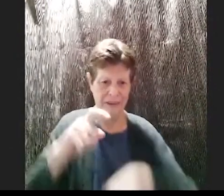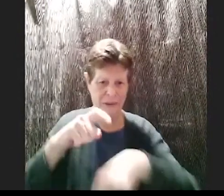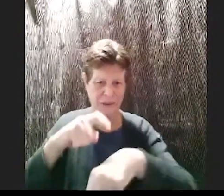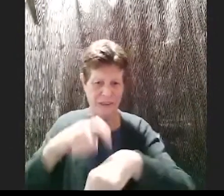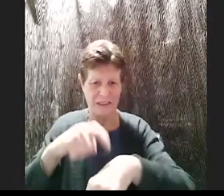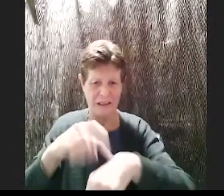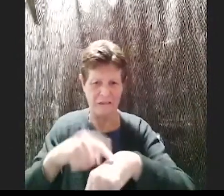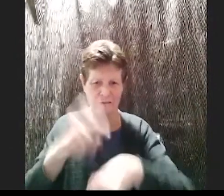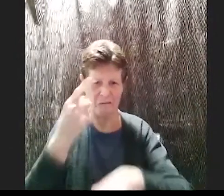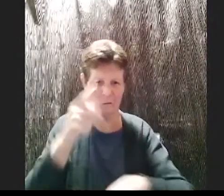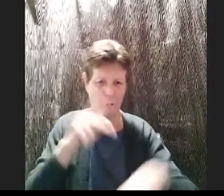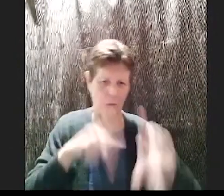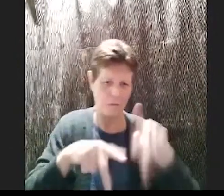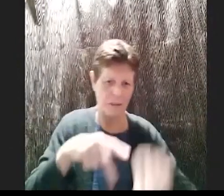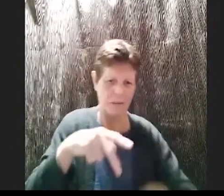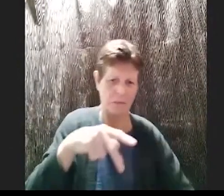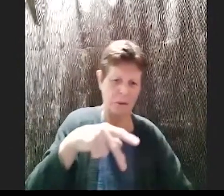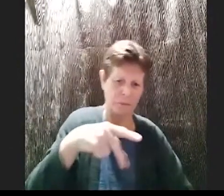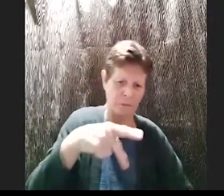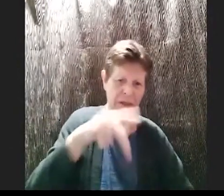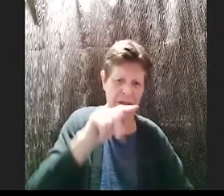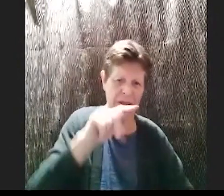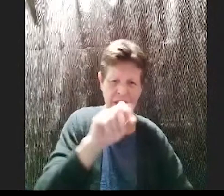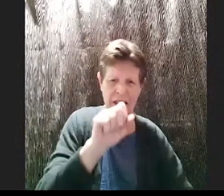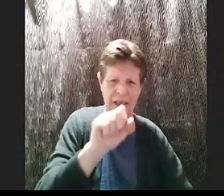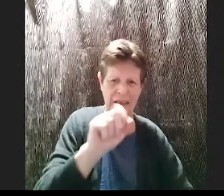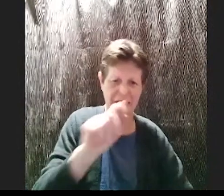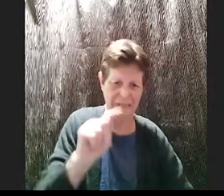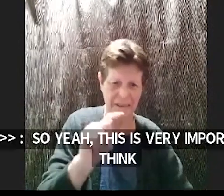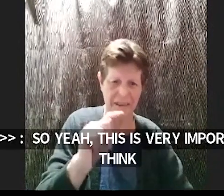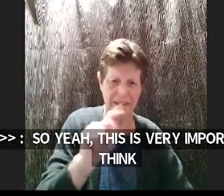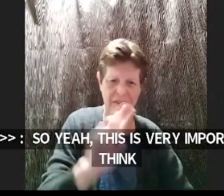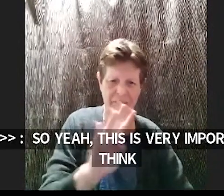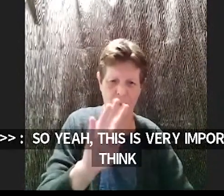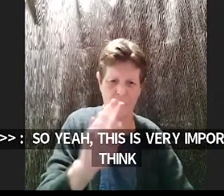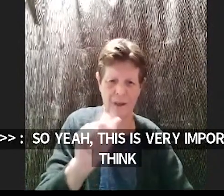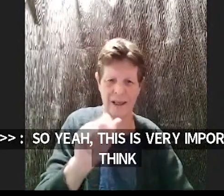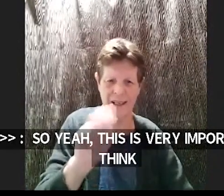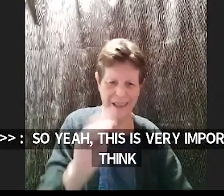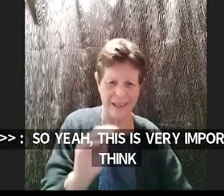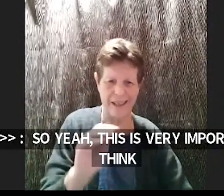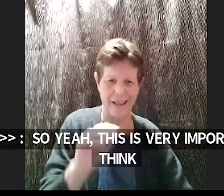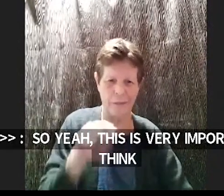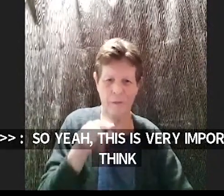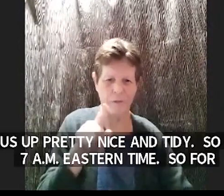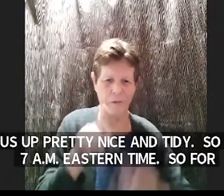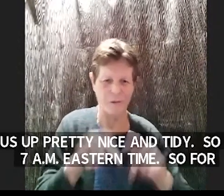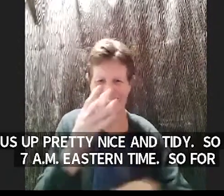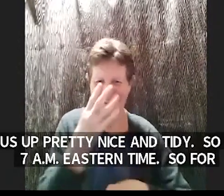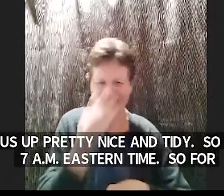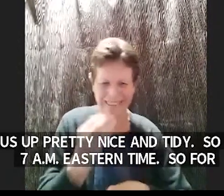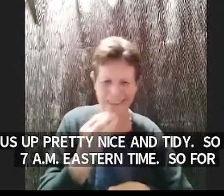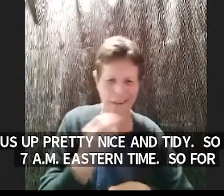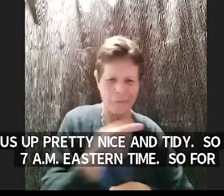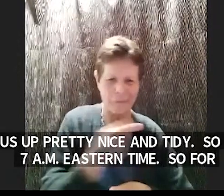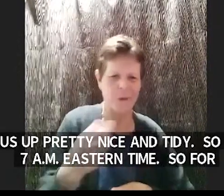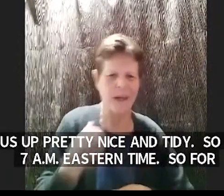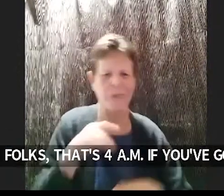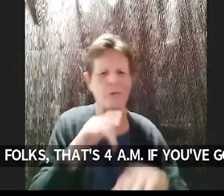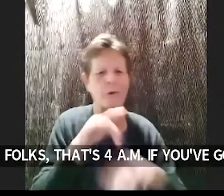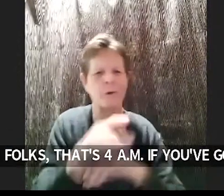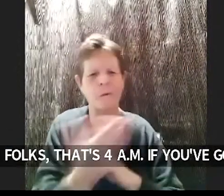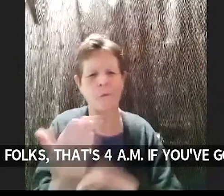4 a.m if you're got that old insomnia you've got an early morning job whatever the case um